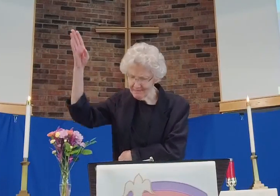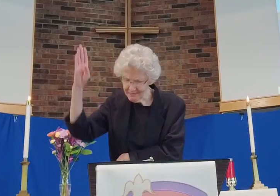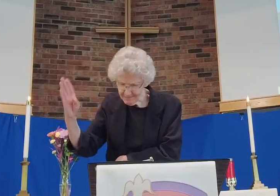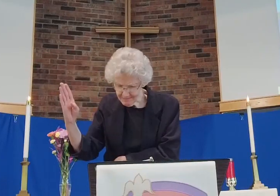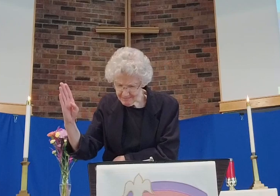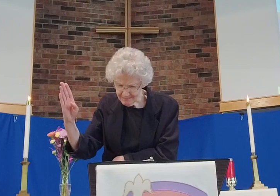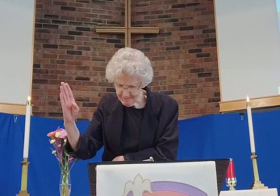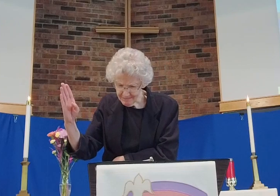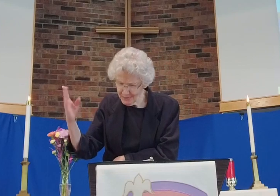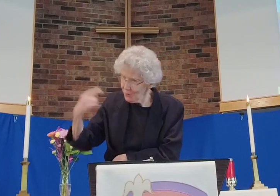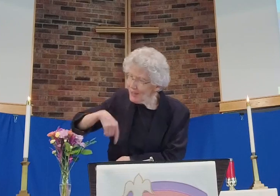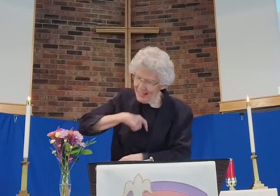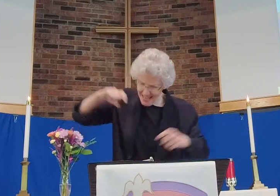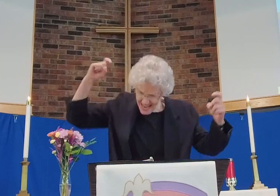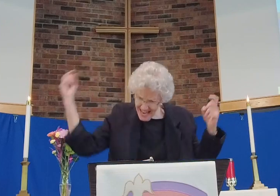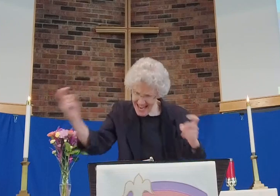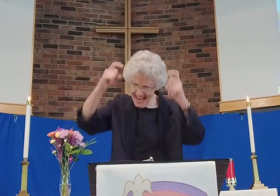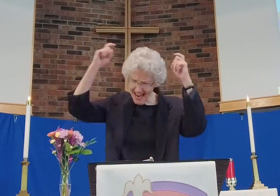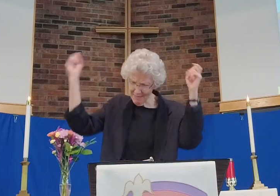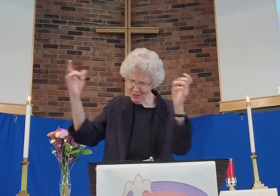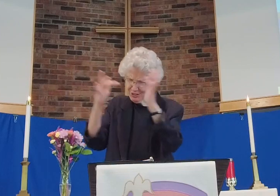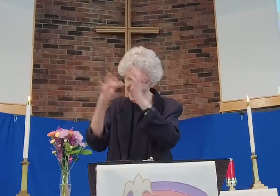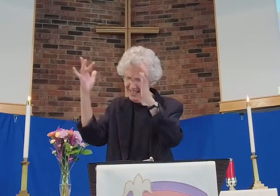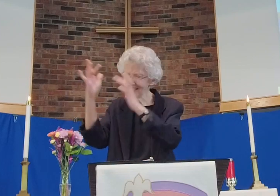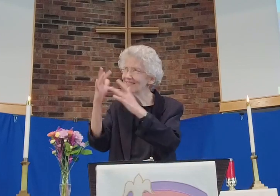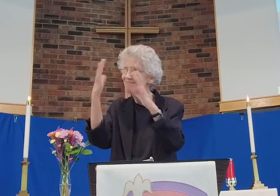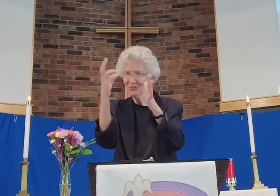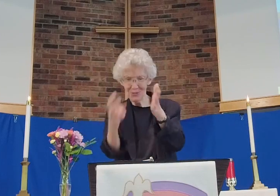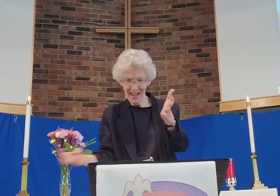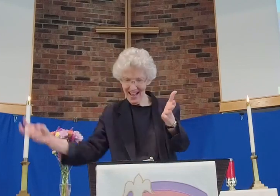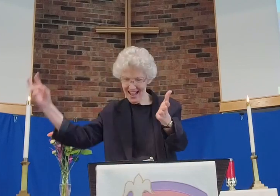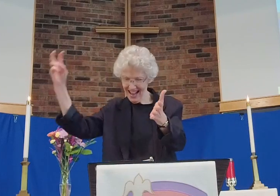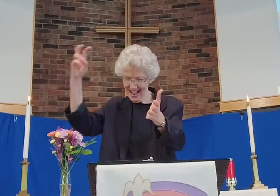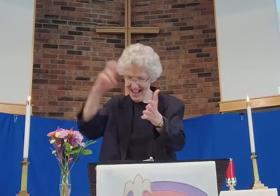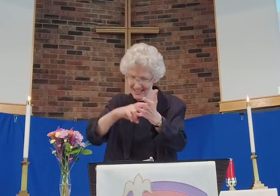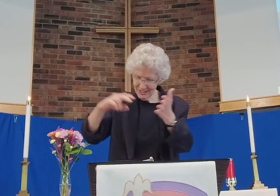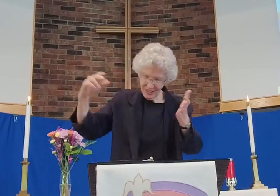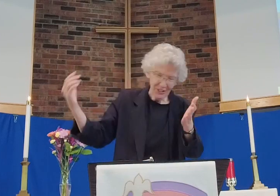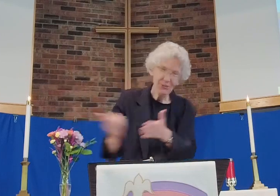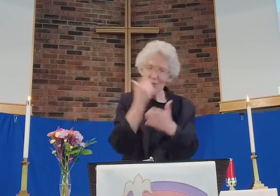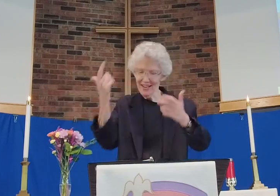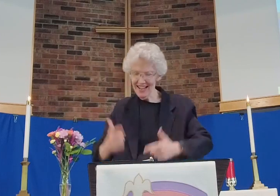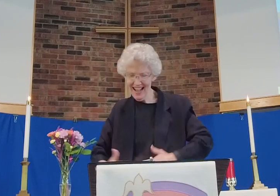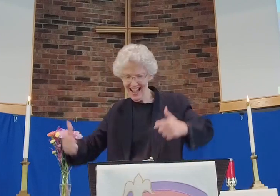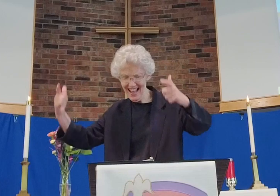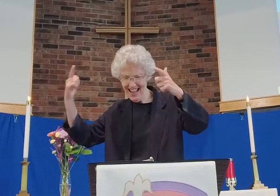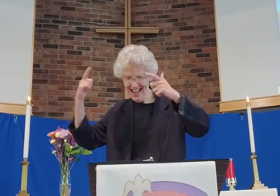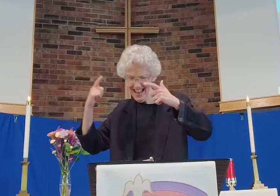Almighty God, we celebrate Jesus risen to new life from the dead.